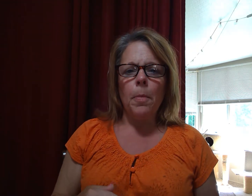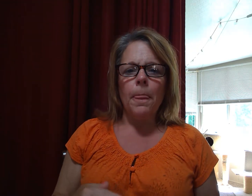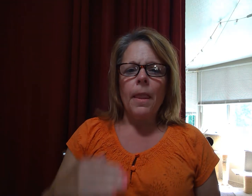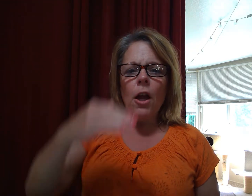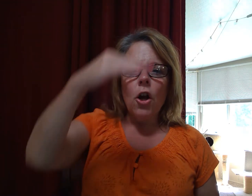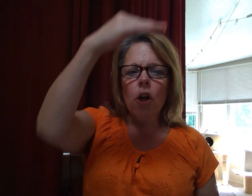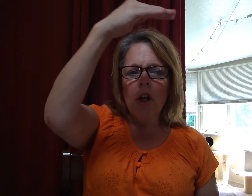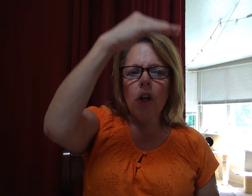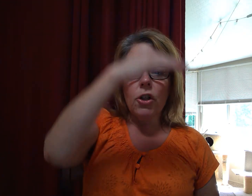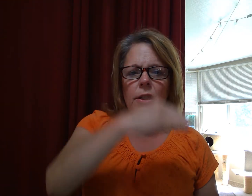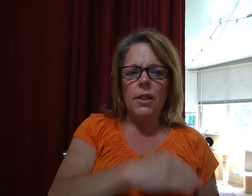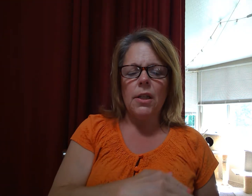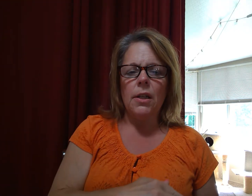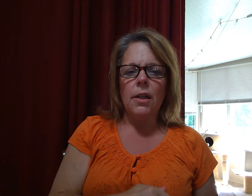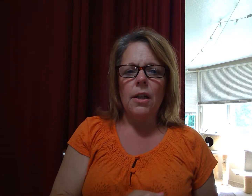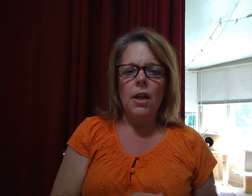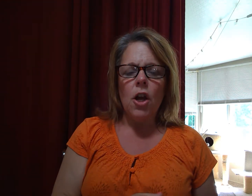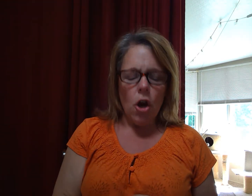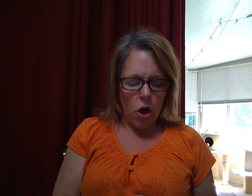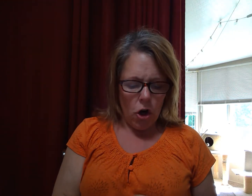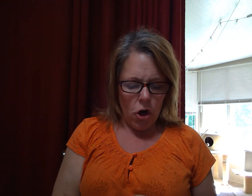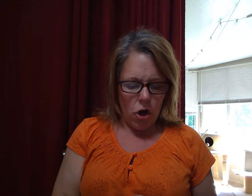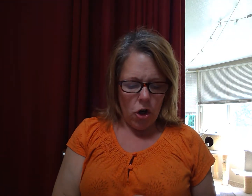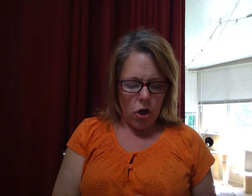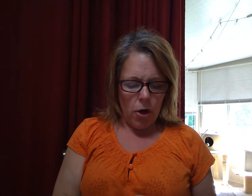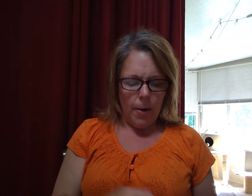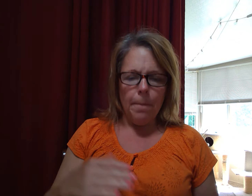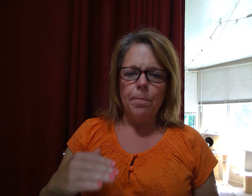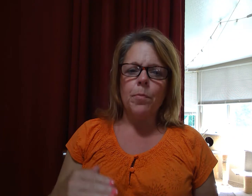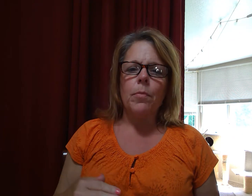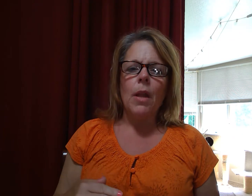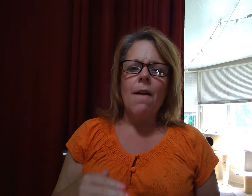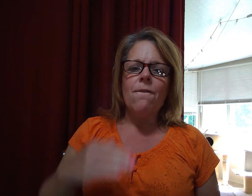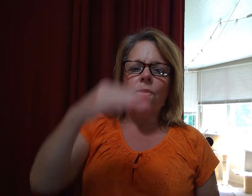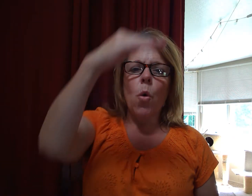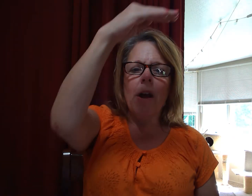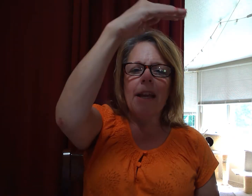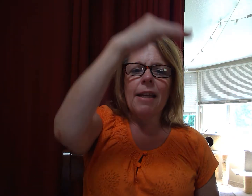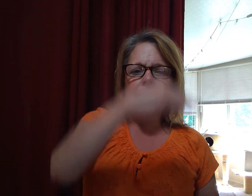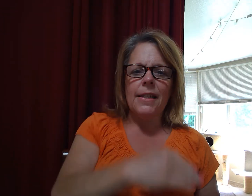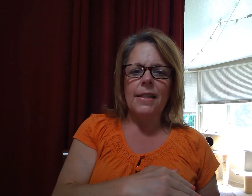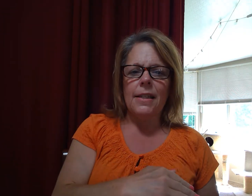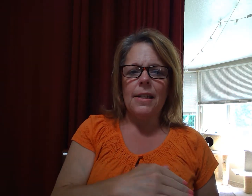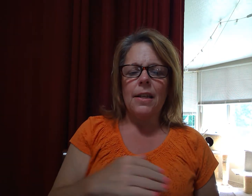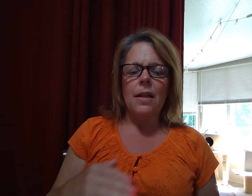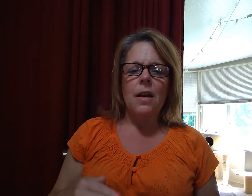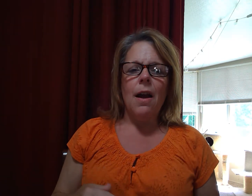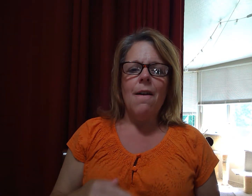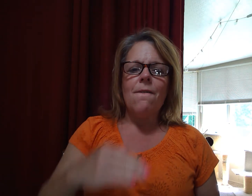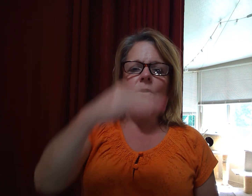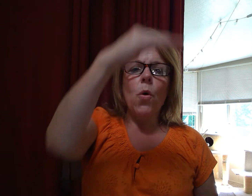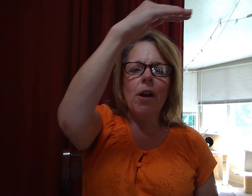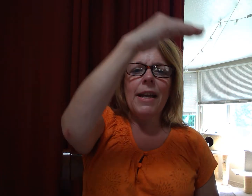Hurt. Er. Voice. Voice.